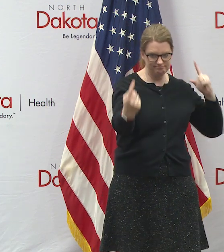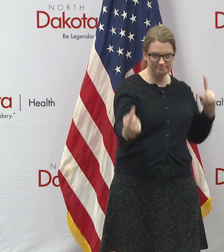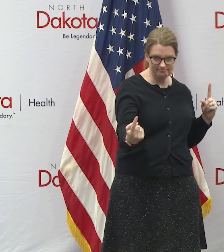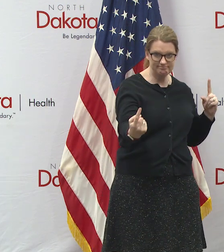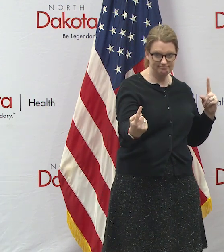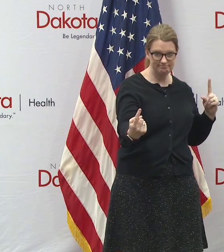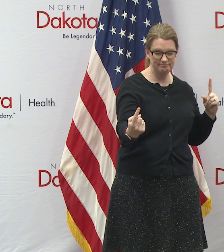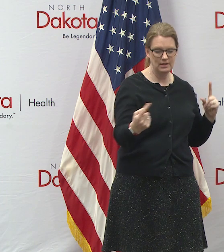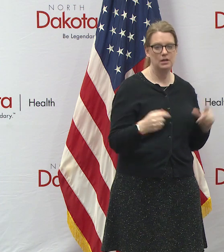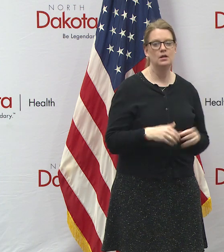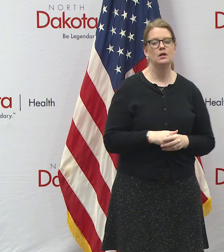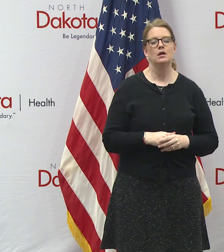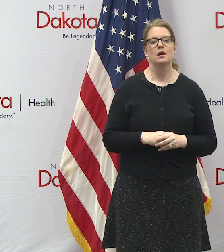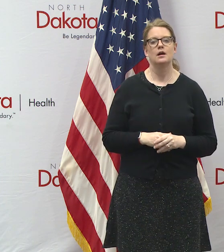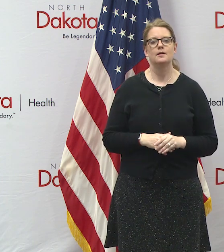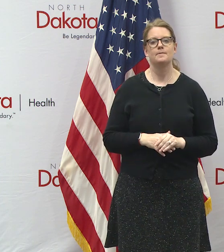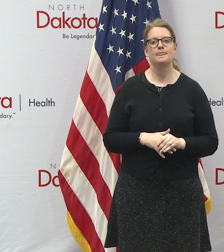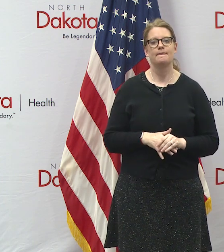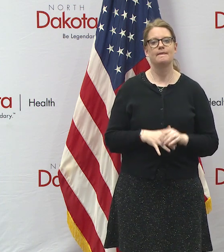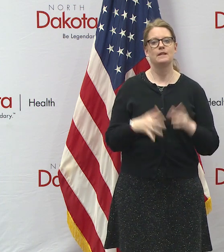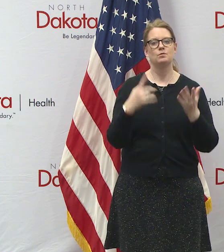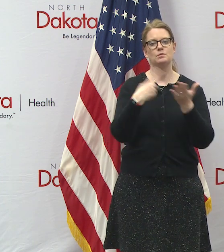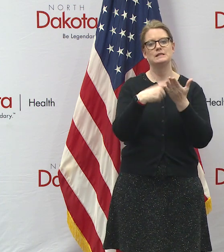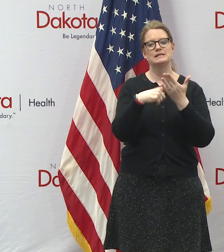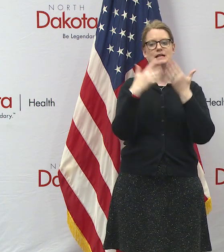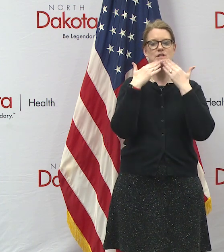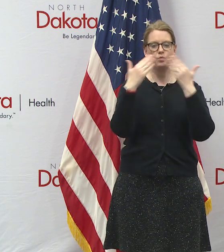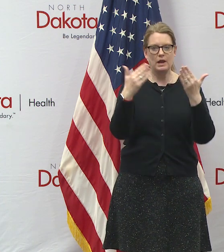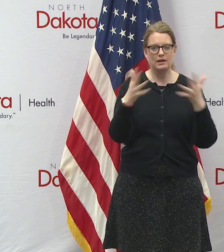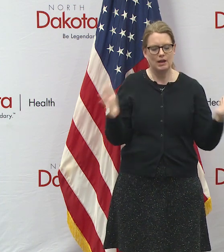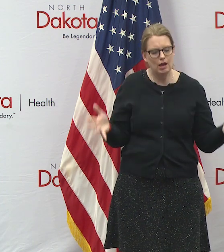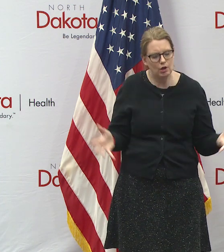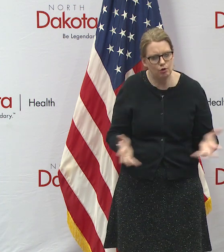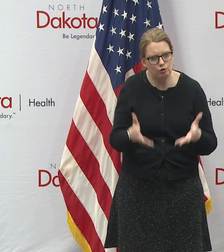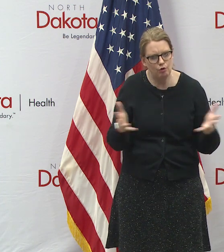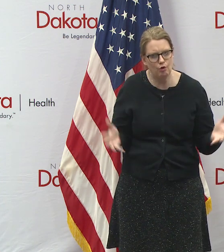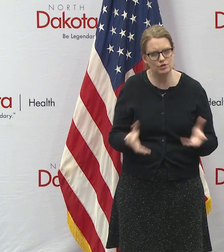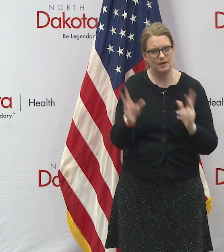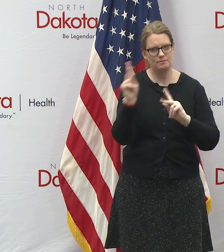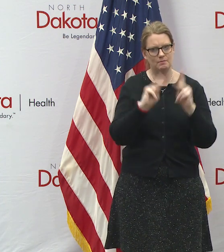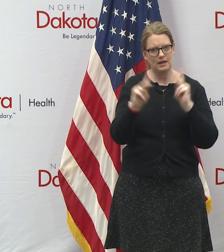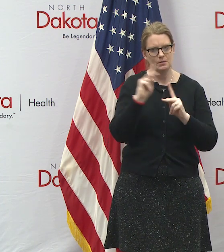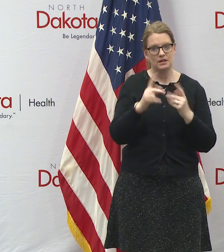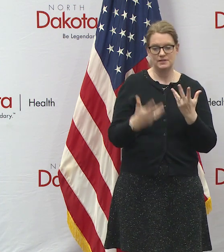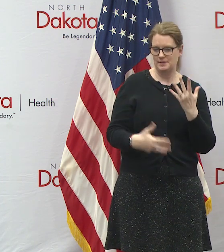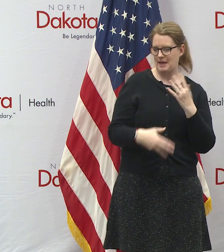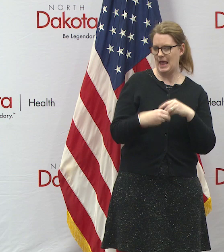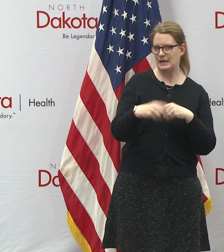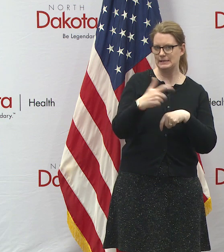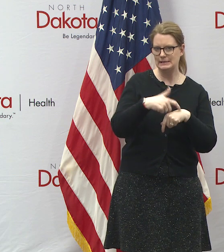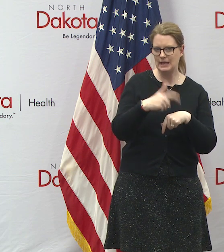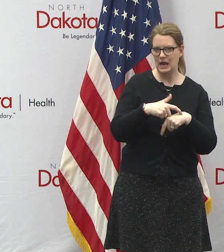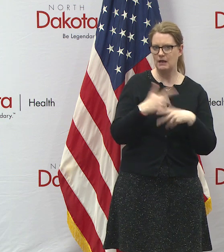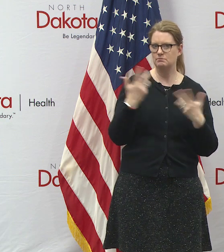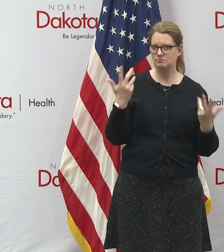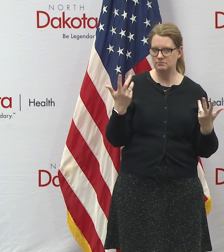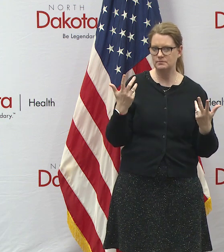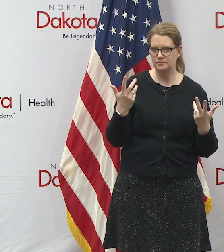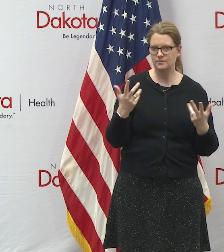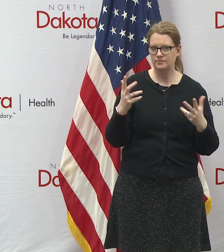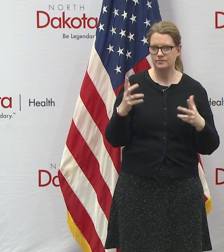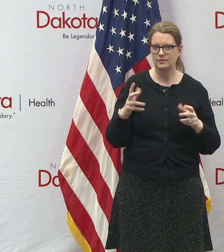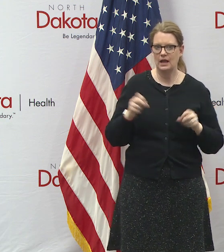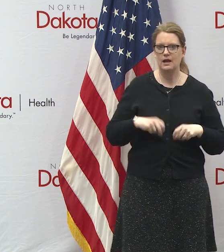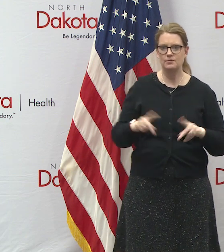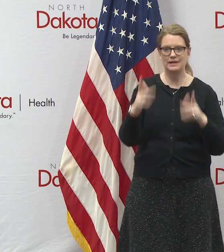and again uh when we talked about gratitude today keep encouraging people when you've got if you got a little extra time as we move through this if you have an